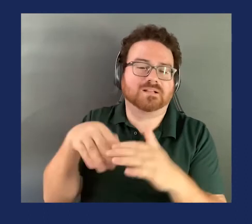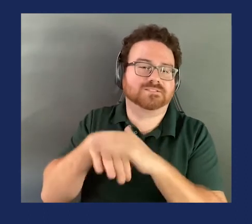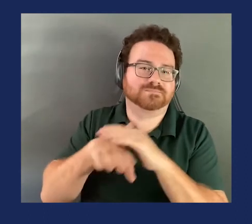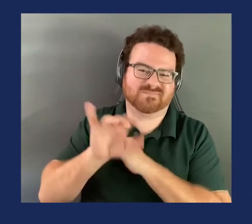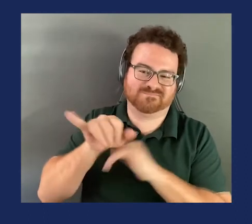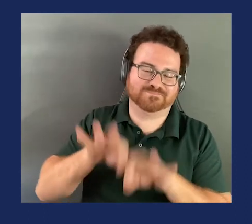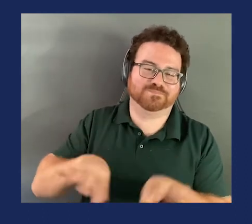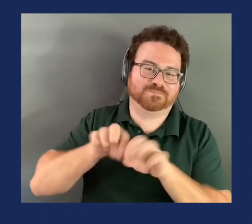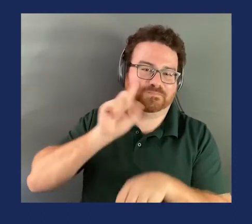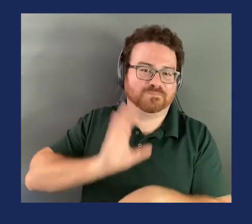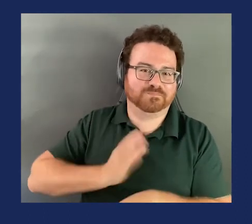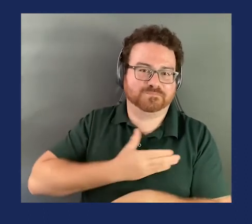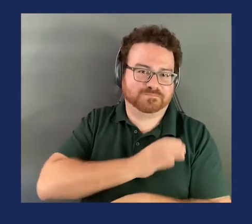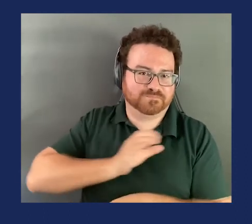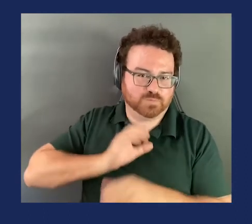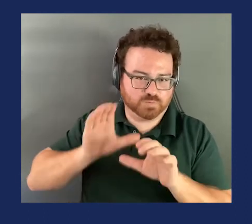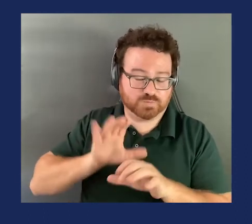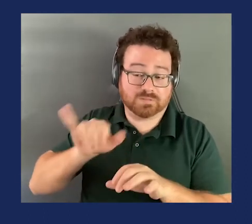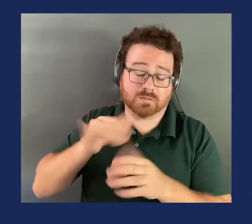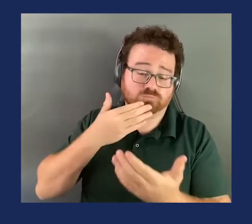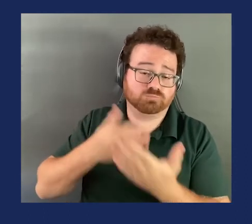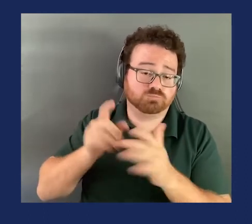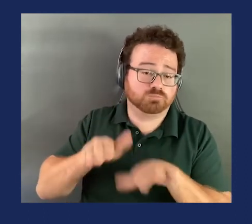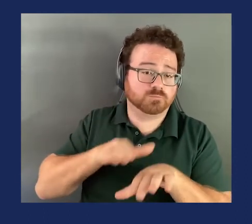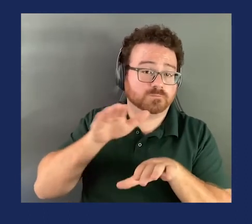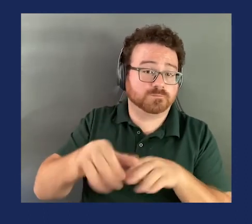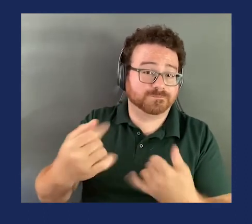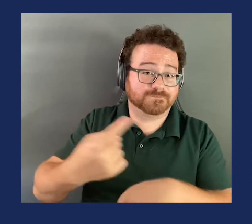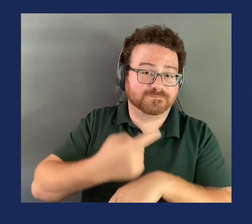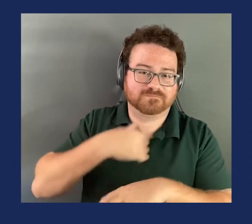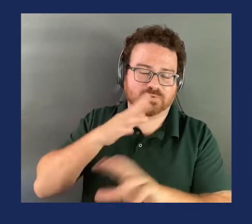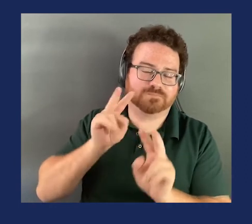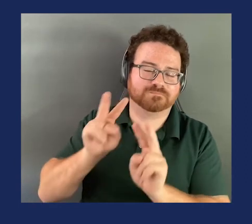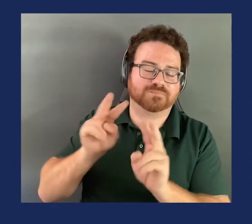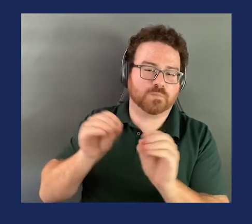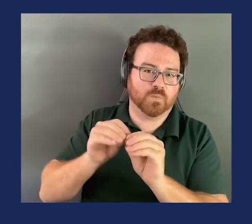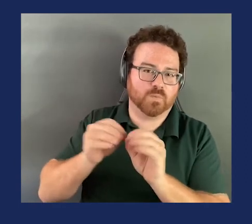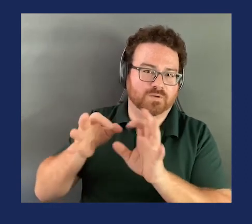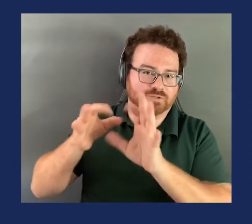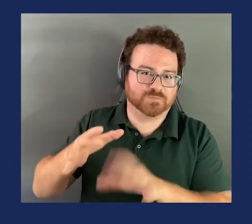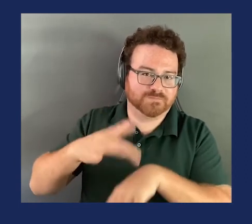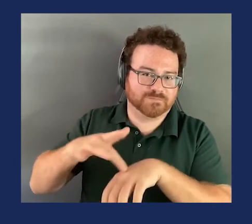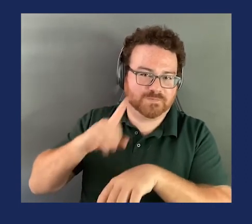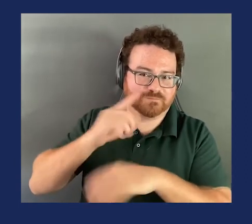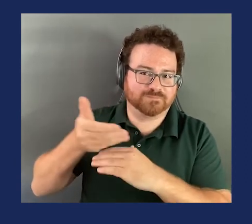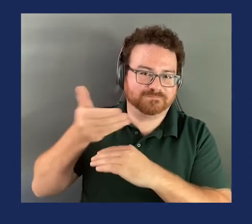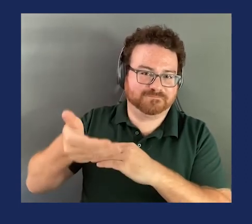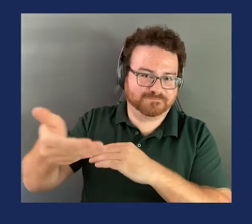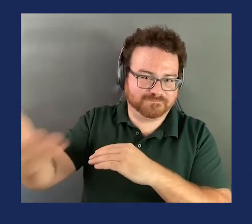the commission to do. And I think it was a good step forward today and look forward to more in the future. And as many of my